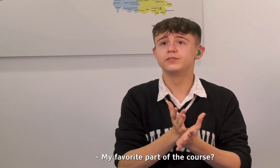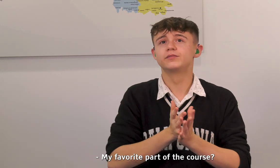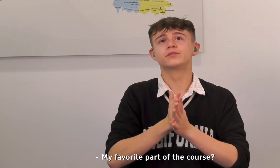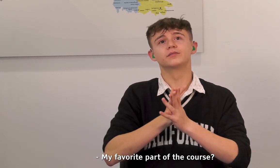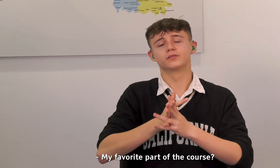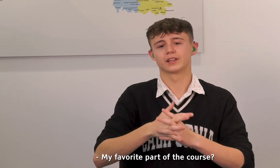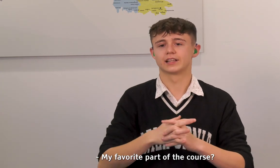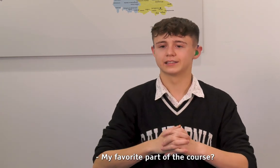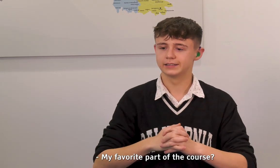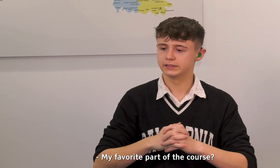part of the course?